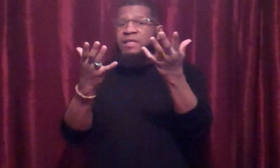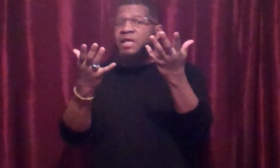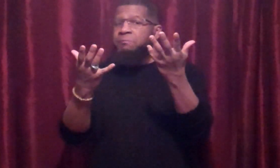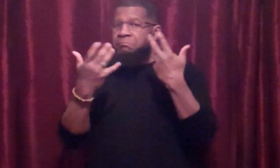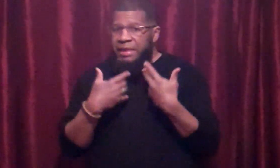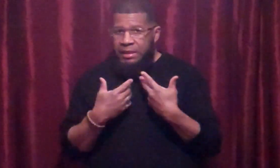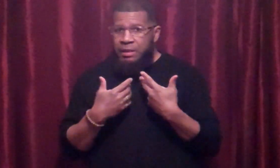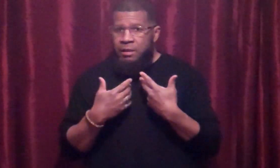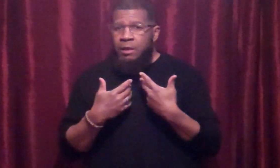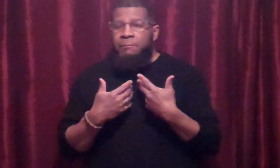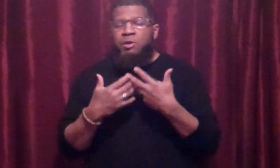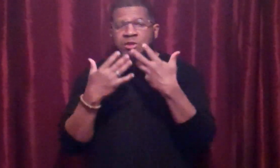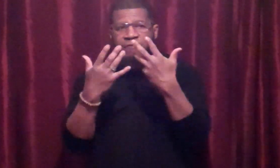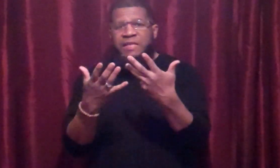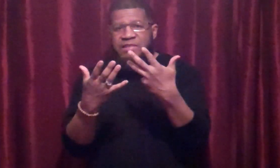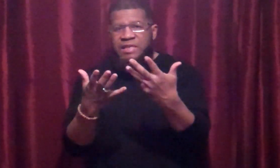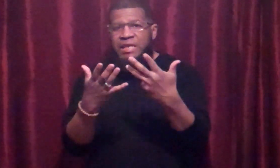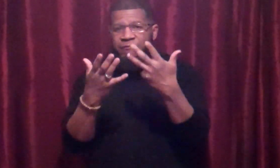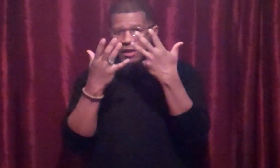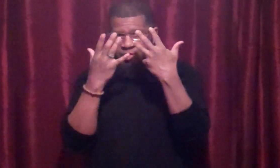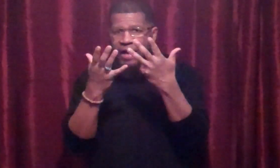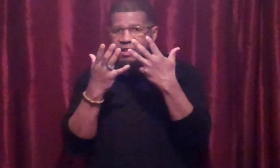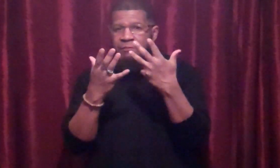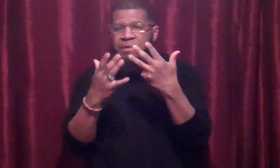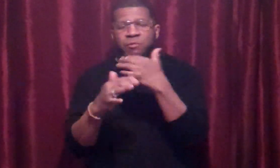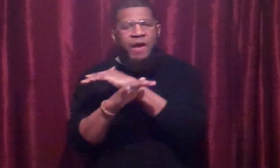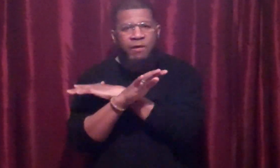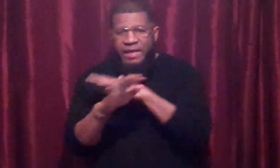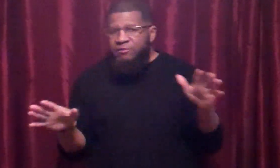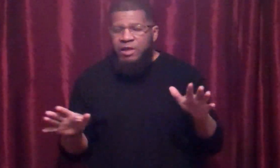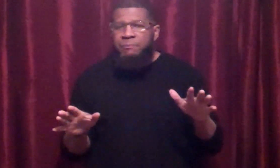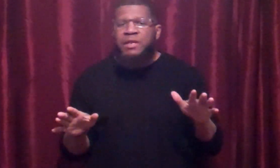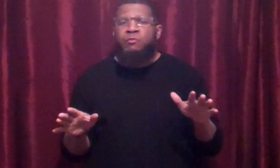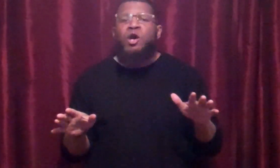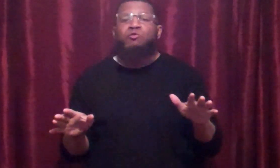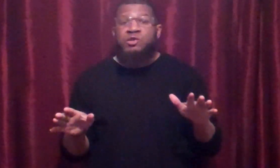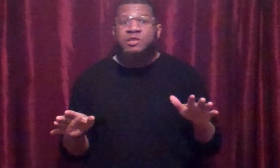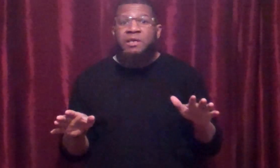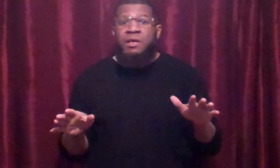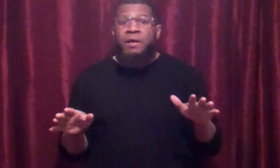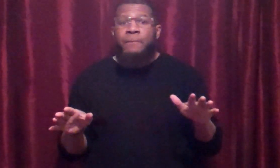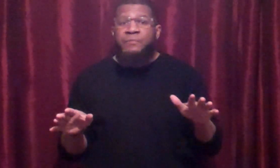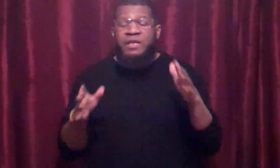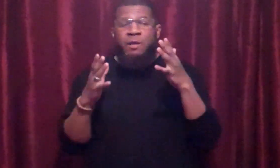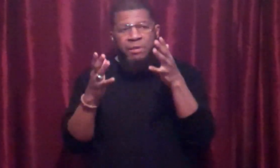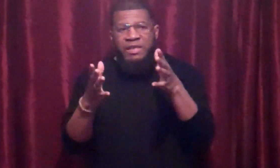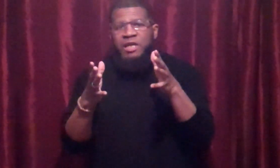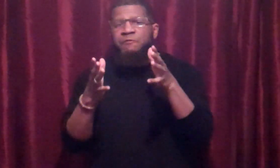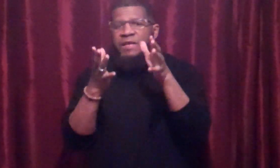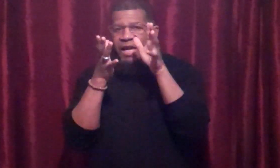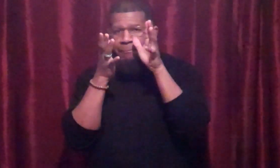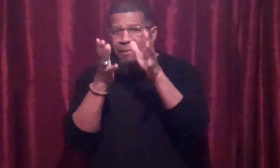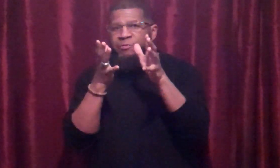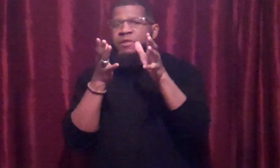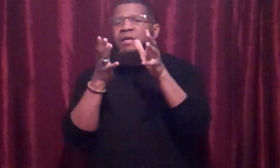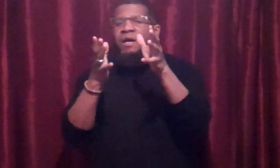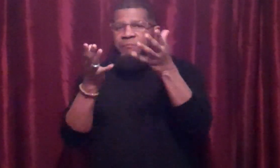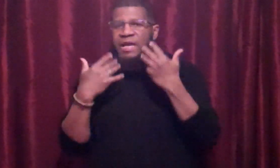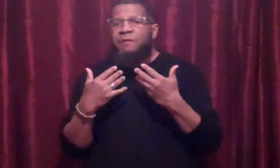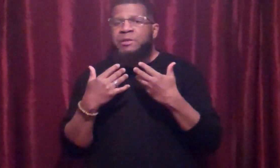can hit me, because if they see, if they try to hit me without anything being rehearsed, then they believe in that method that I've